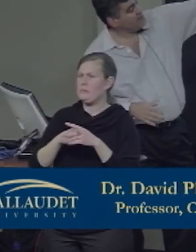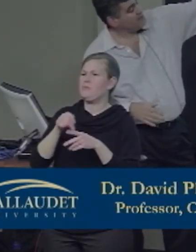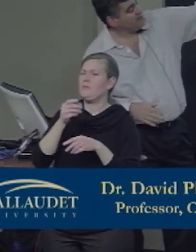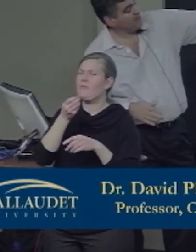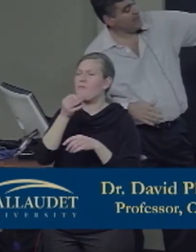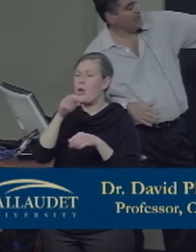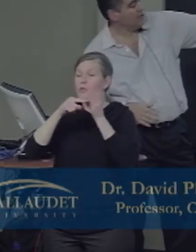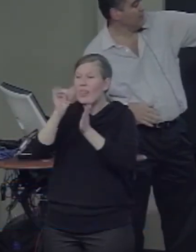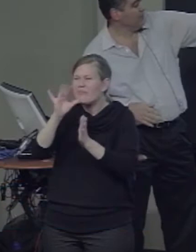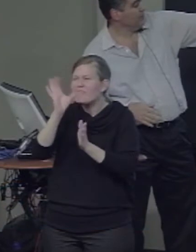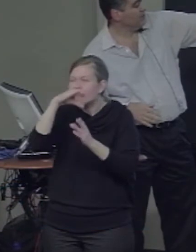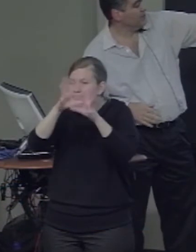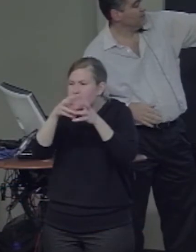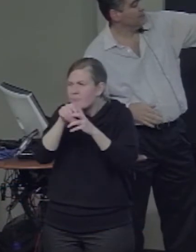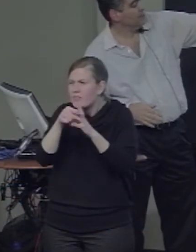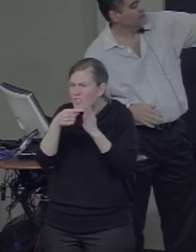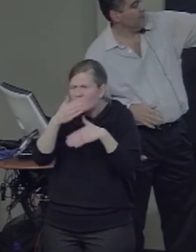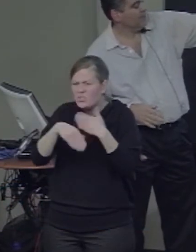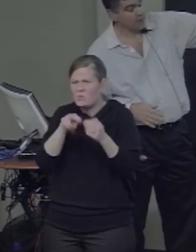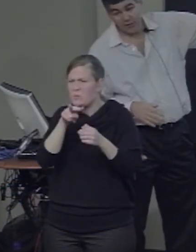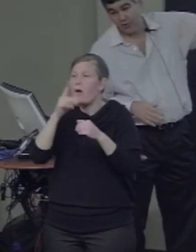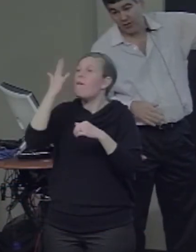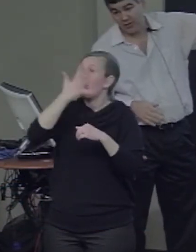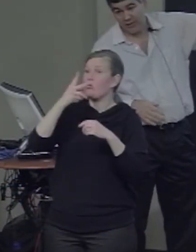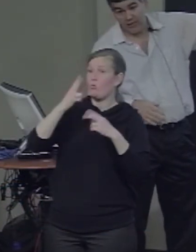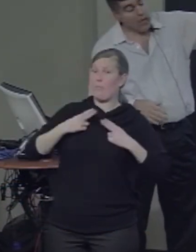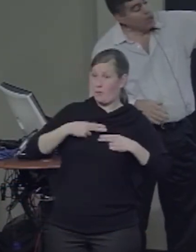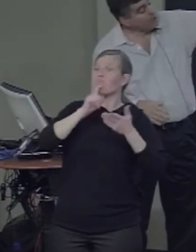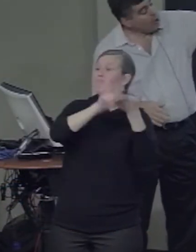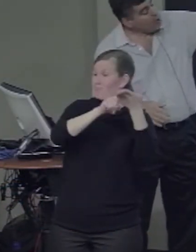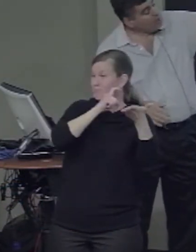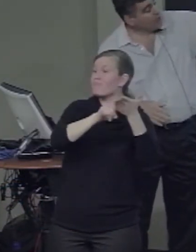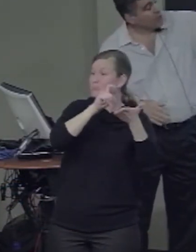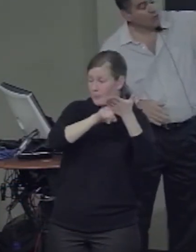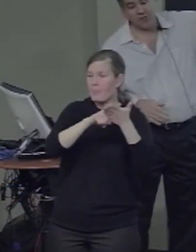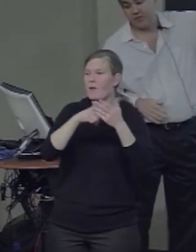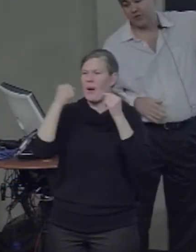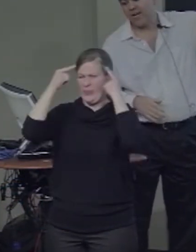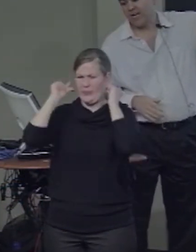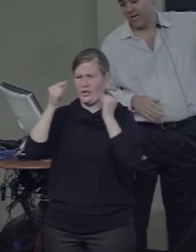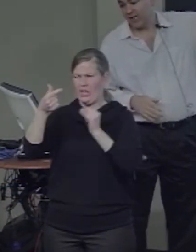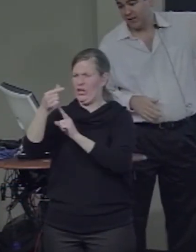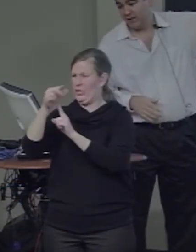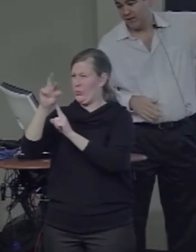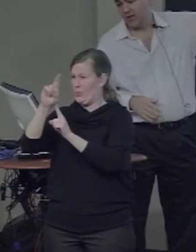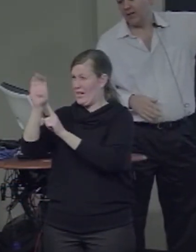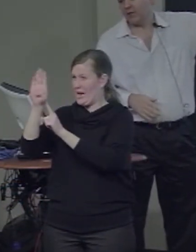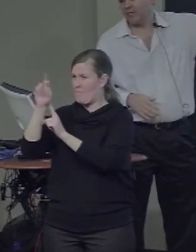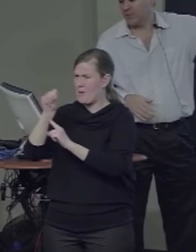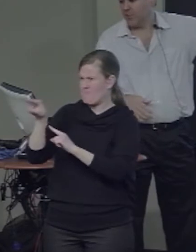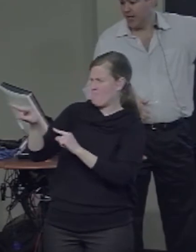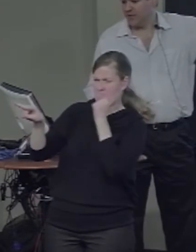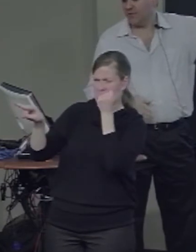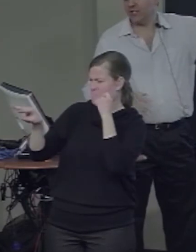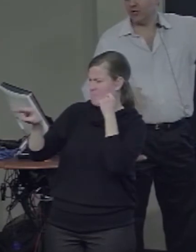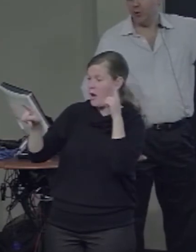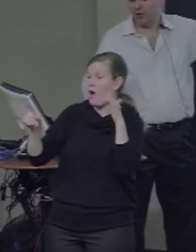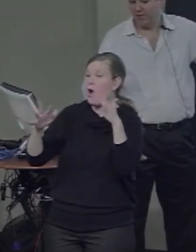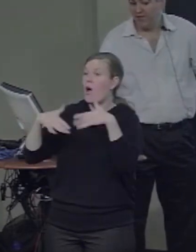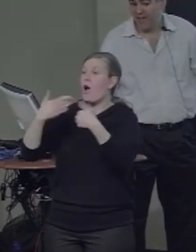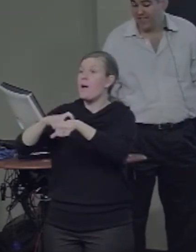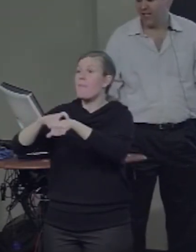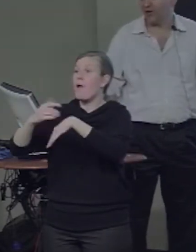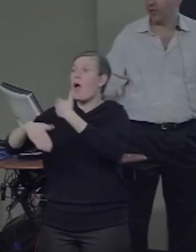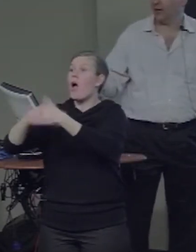to faces and not to gruebles, or not very strongly. But over the course of training, the response of this,